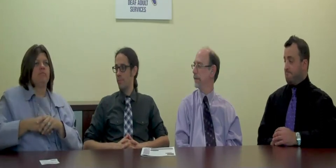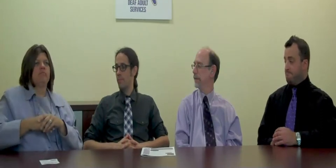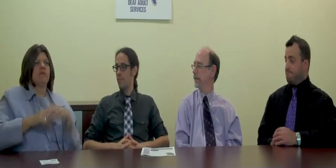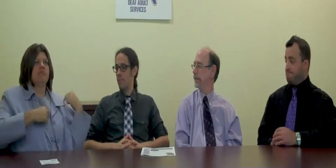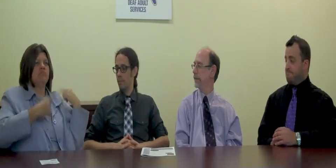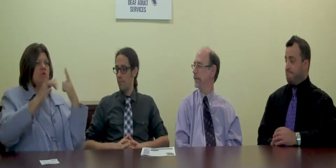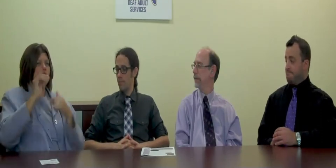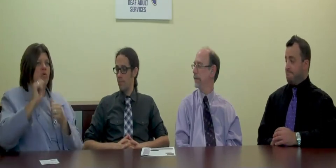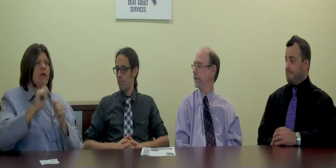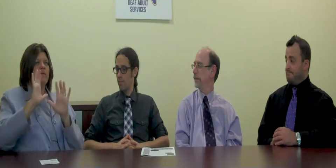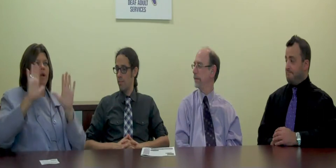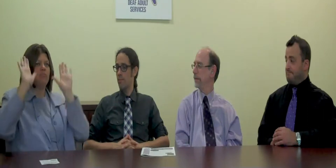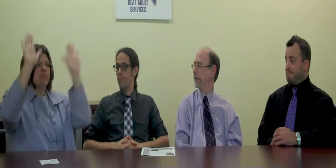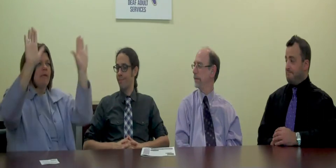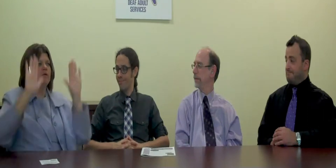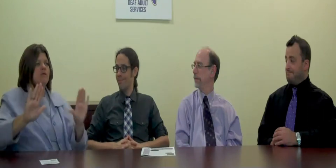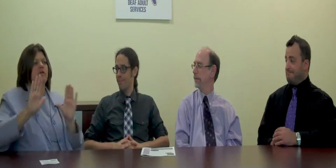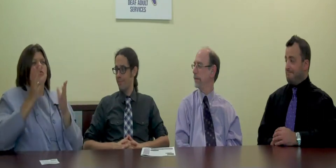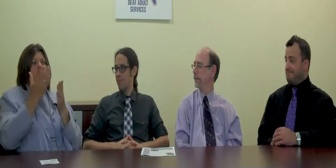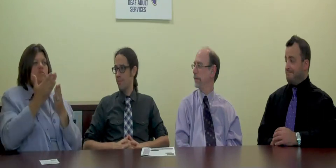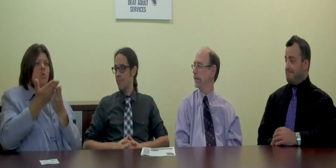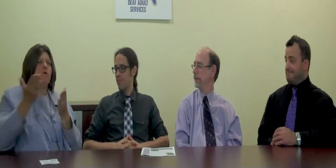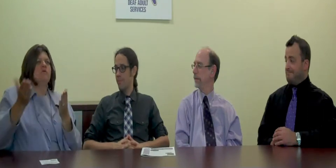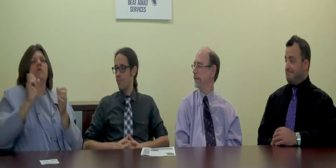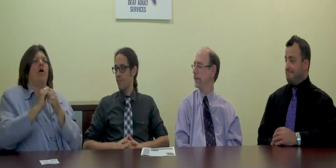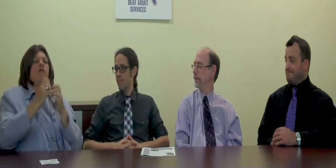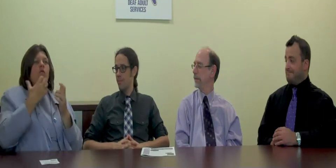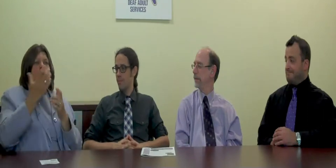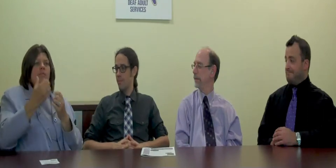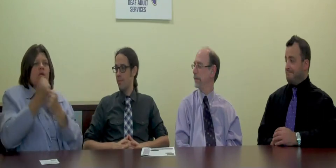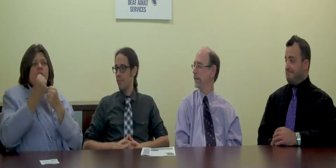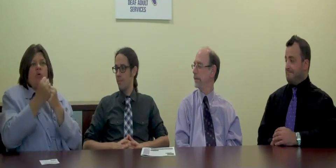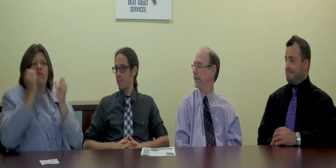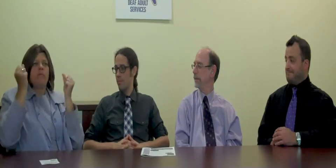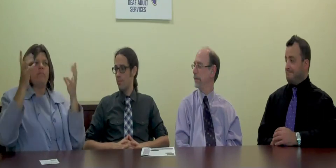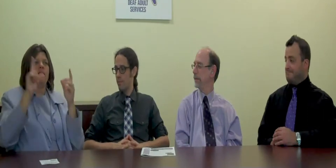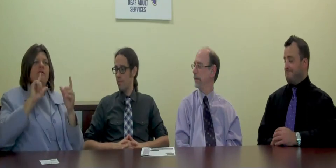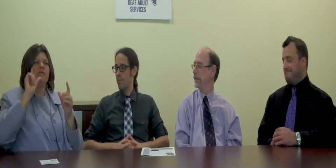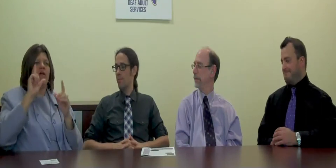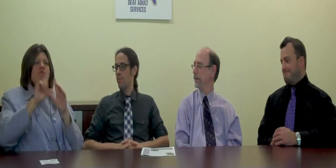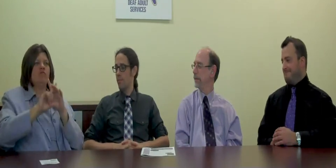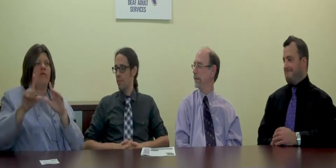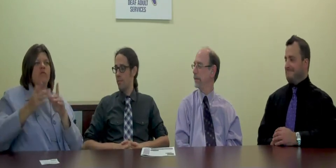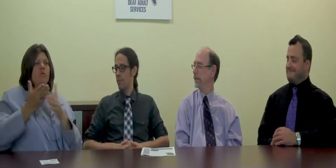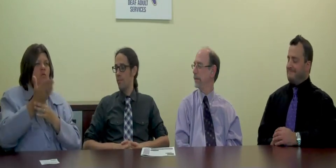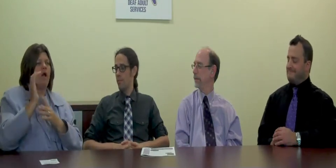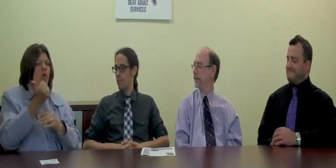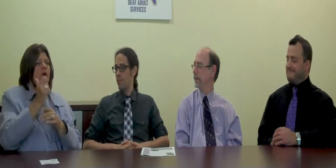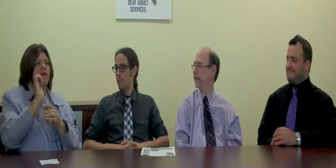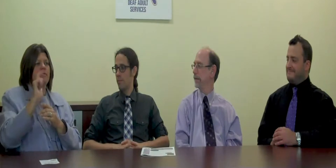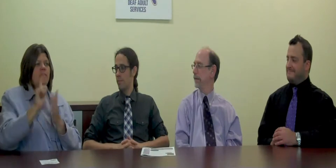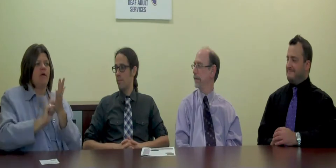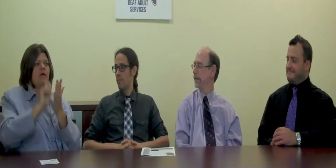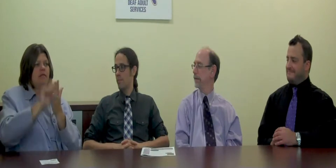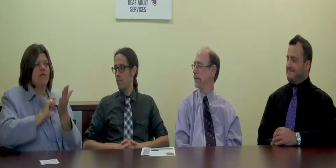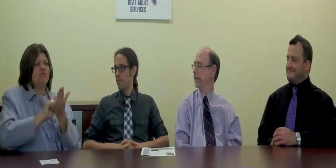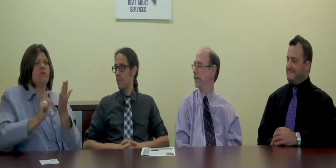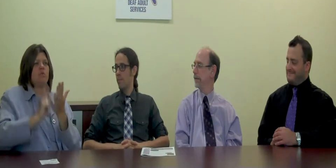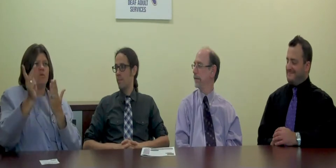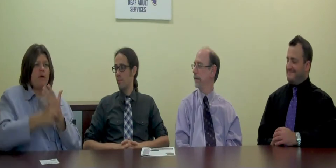Since then, Januka has been an amazing source of warmth and support for many of our Deaf refugees through the DOS's